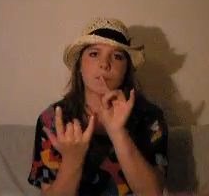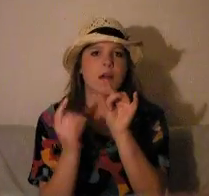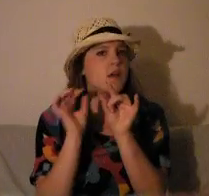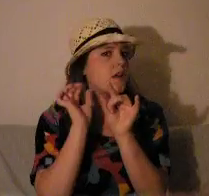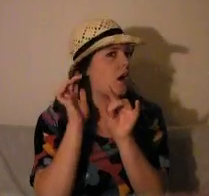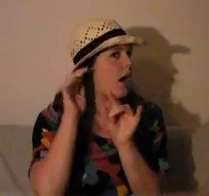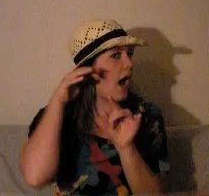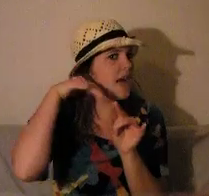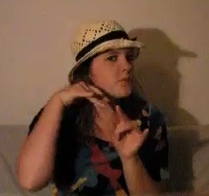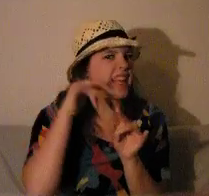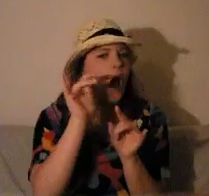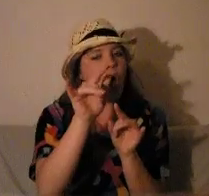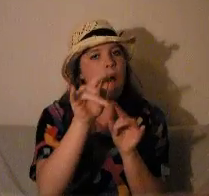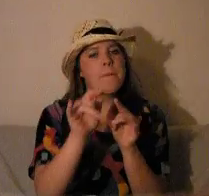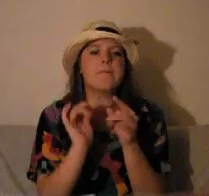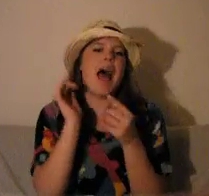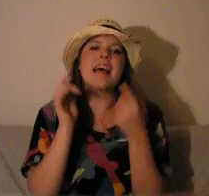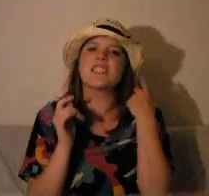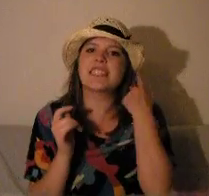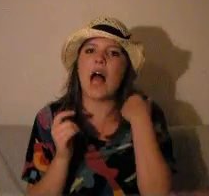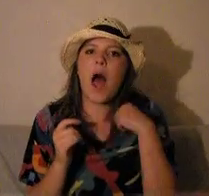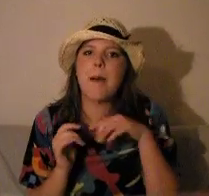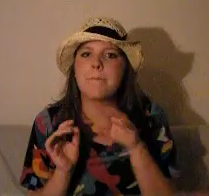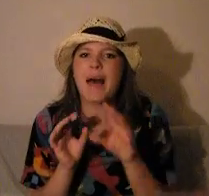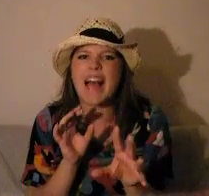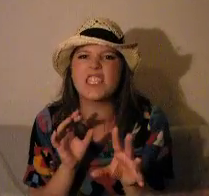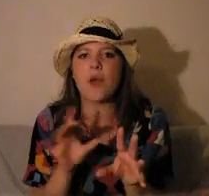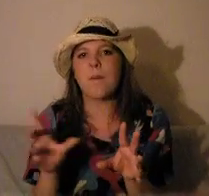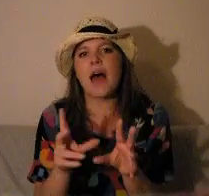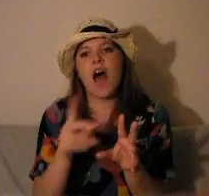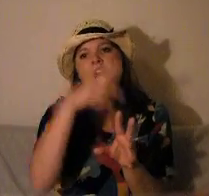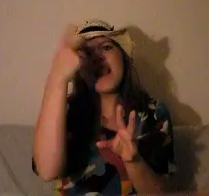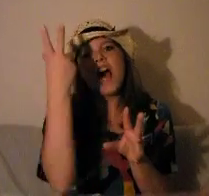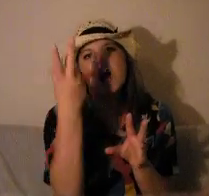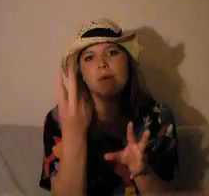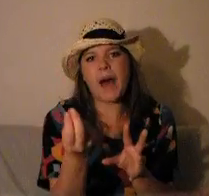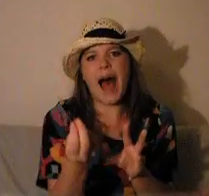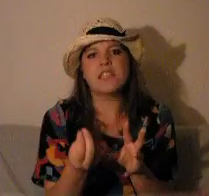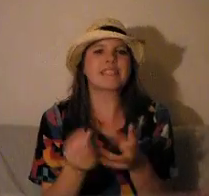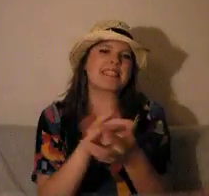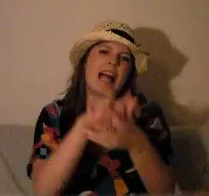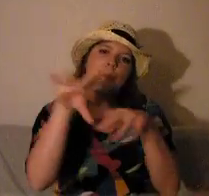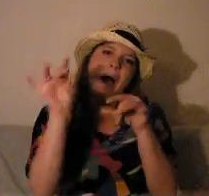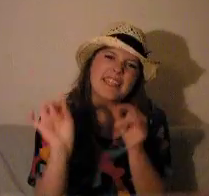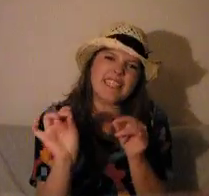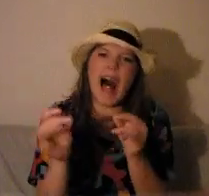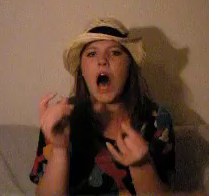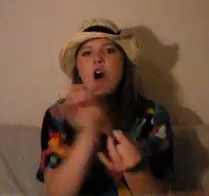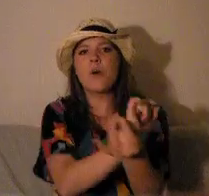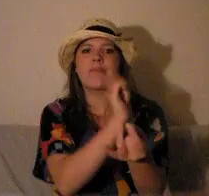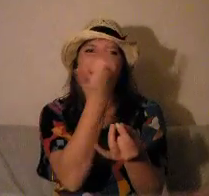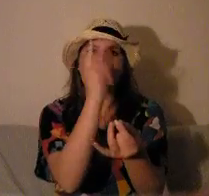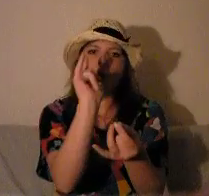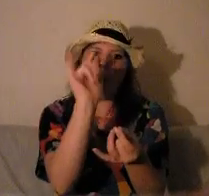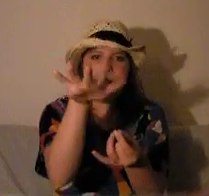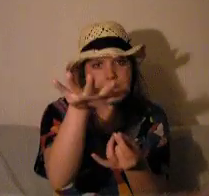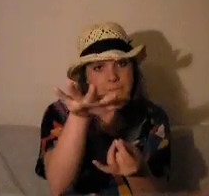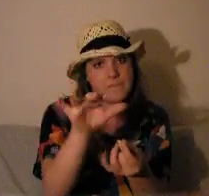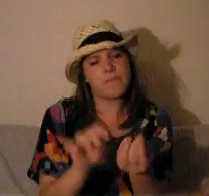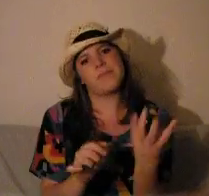because I have many flowers, and they're all very pretty, and I'm very much, I'm looking for a man, who